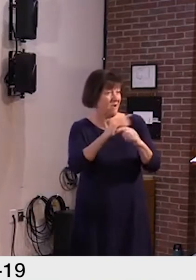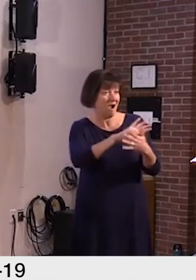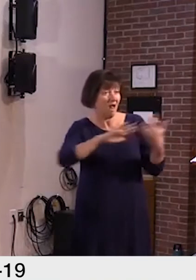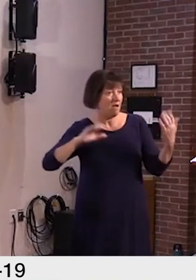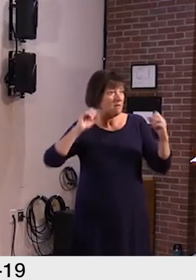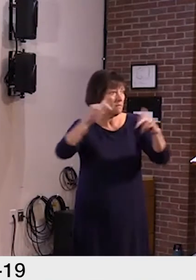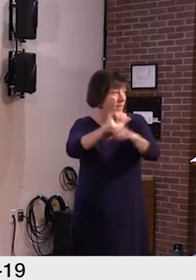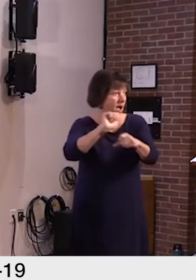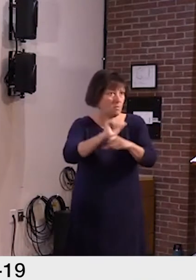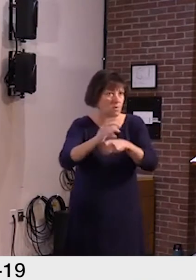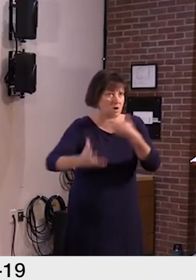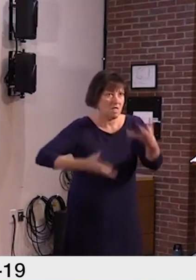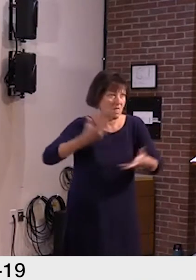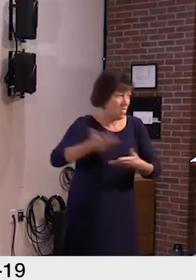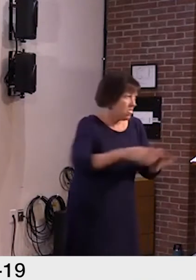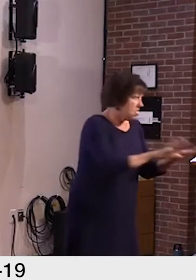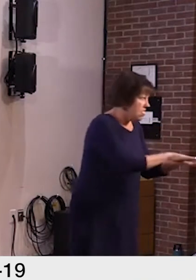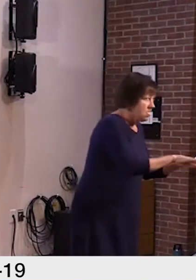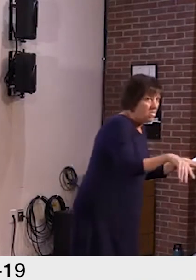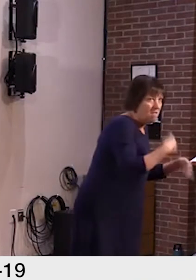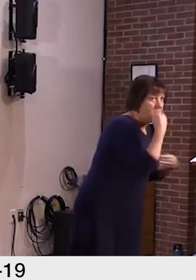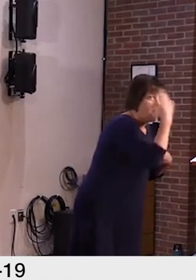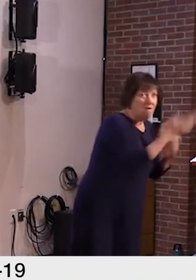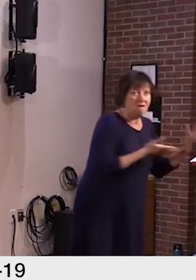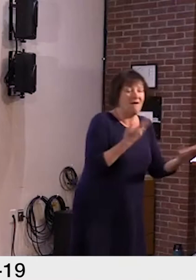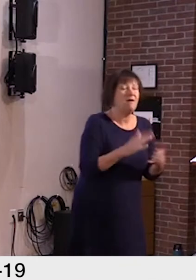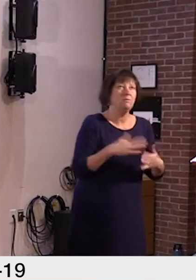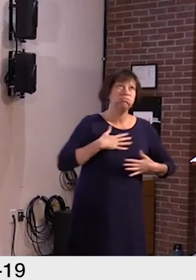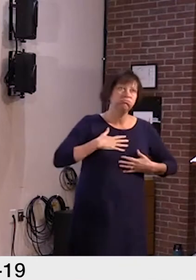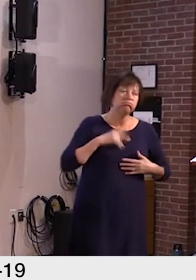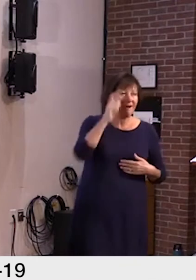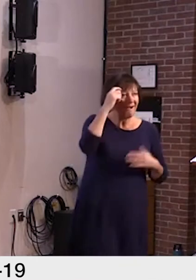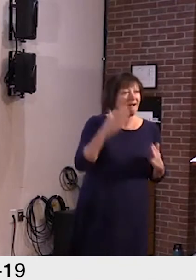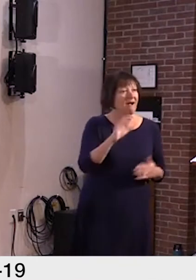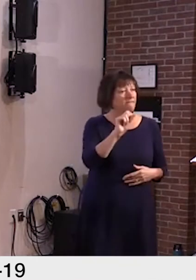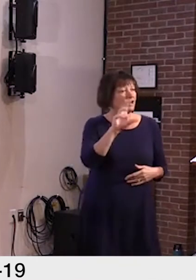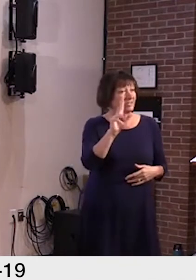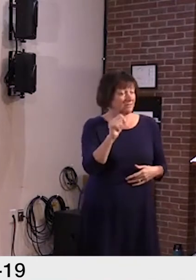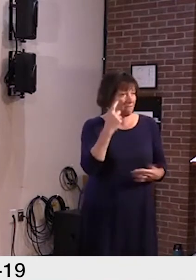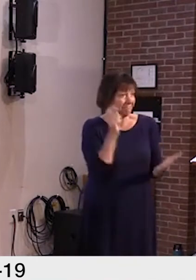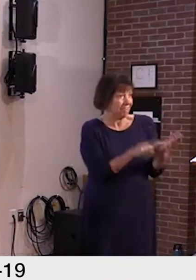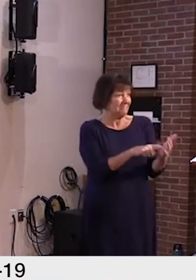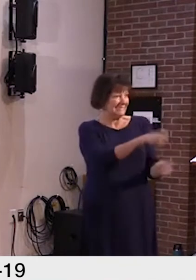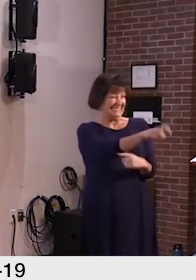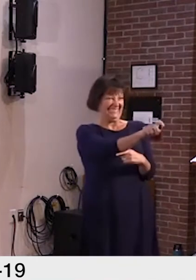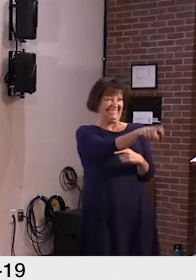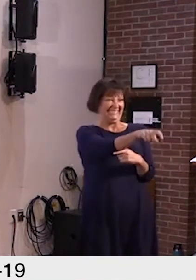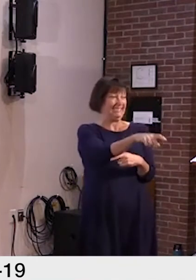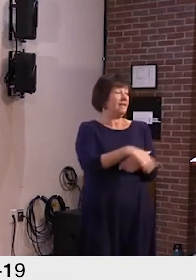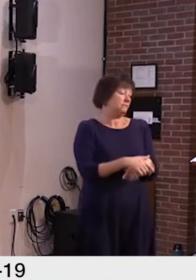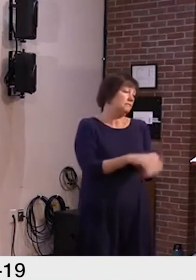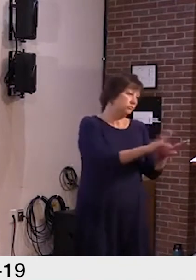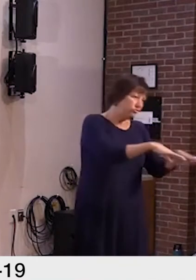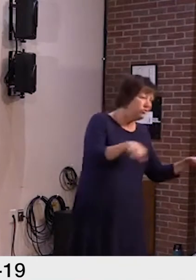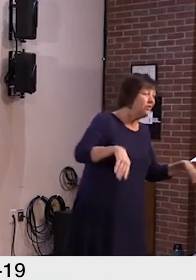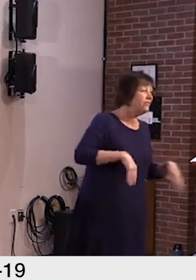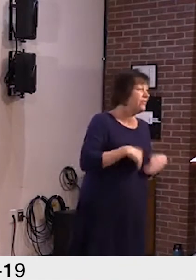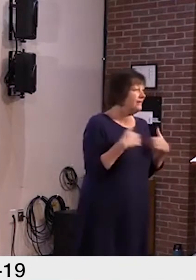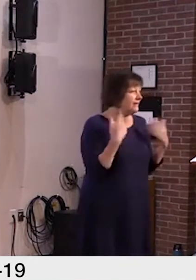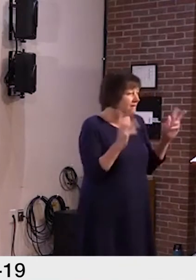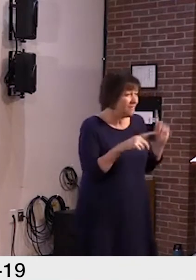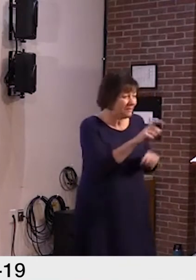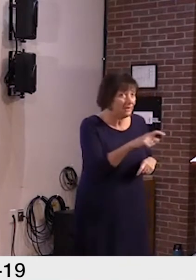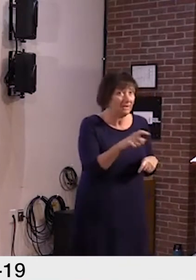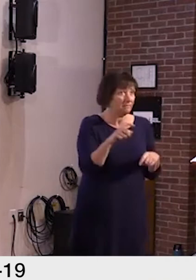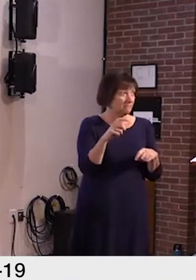to return to work. I so appreciate Governor Scott for recognizing these needs both of the school-age children and of